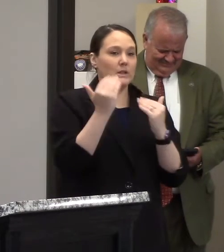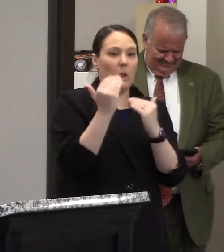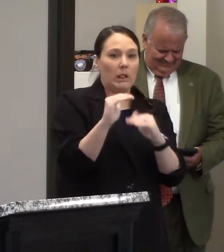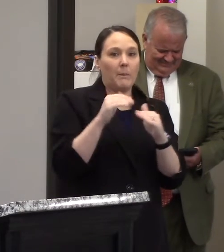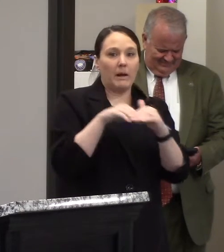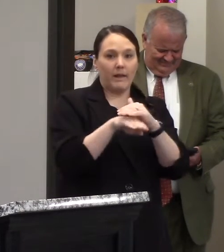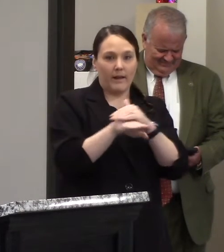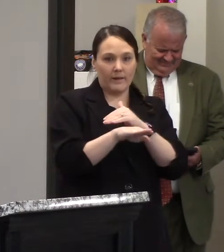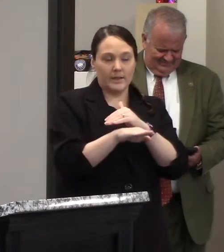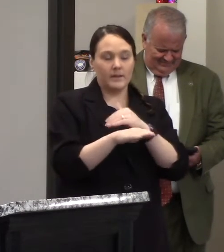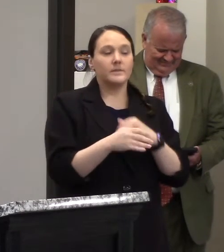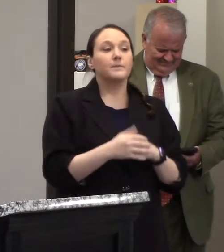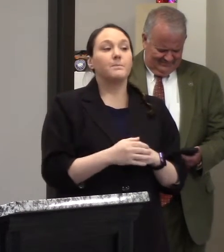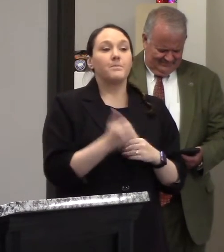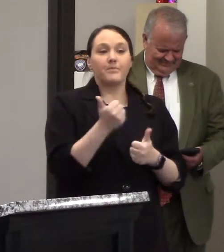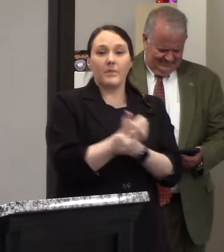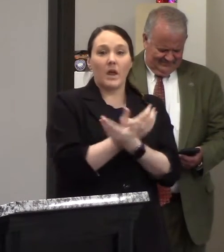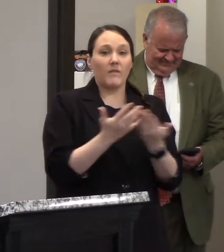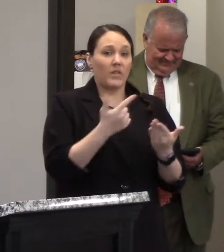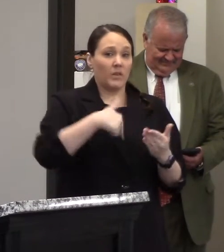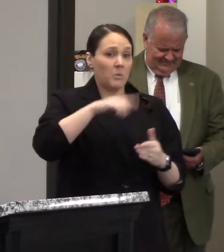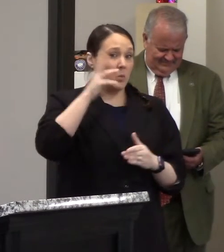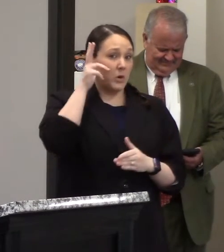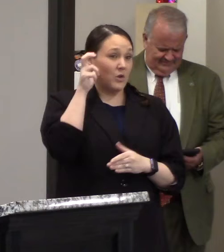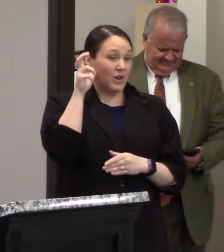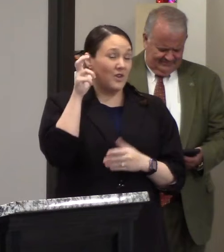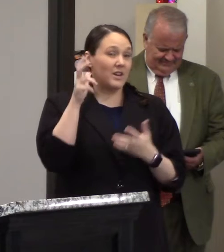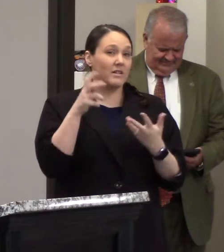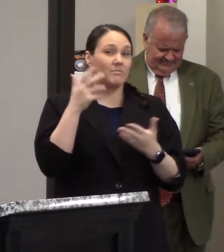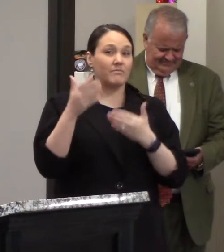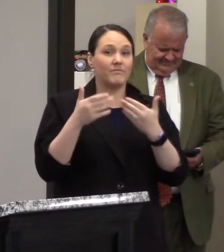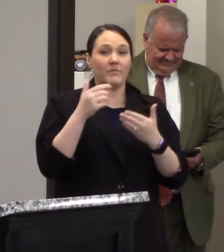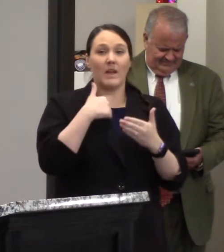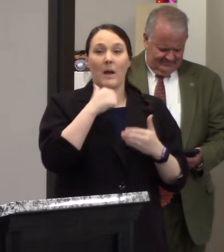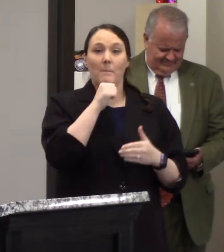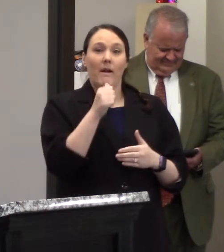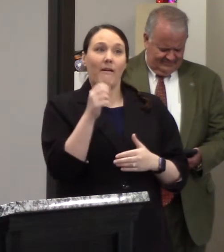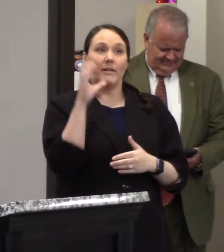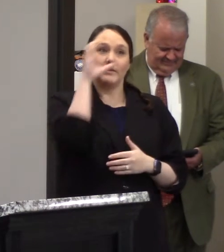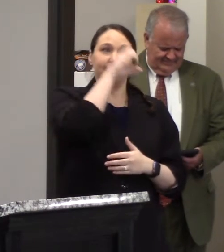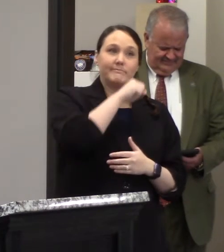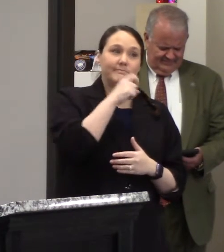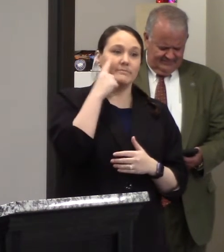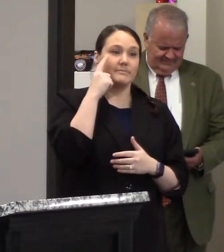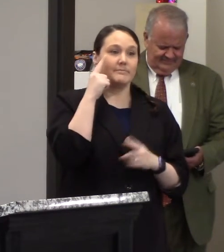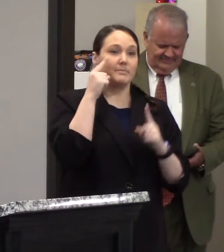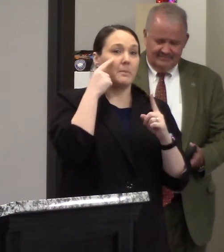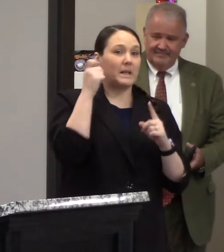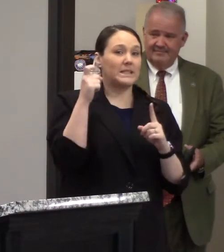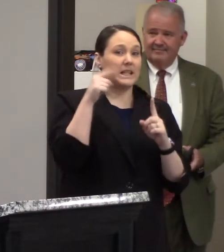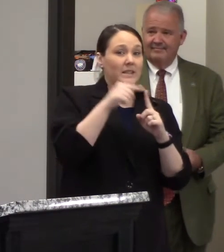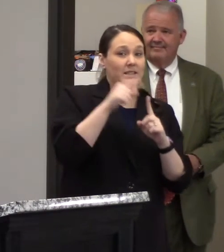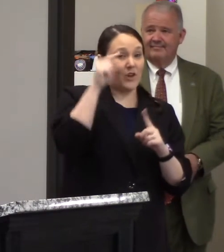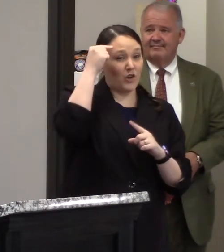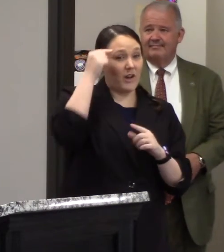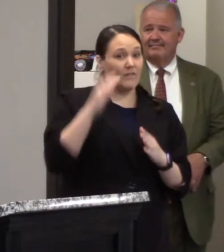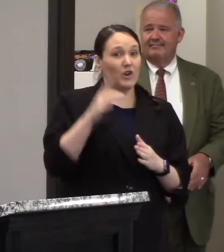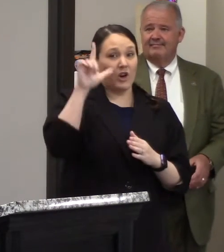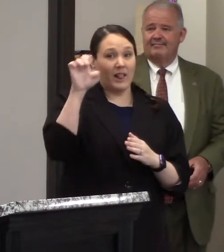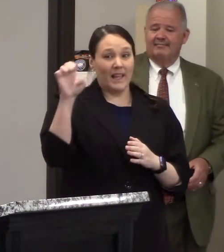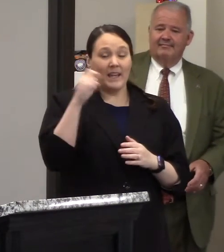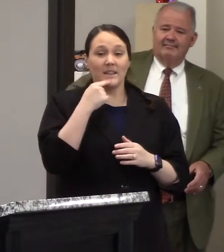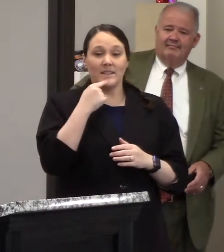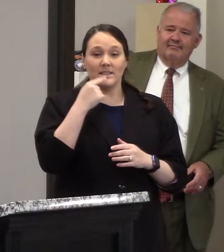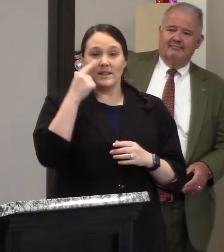uh everything that i believe comes out announcing yes it